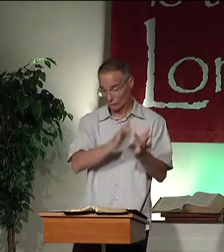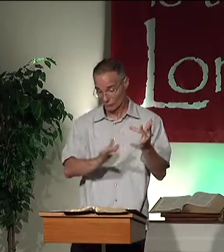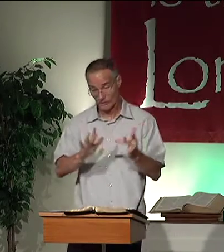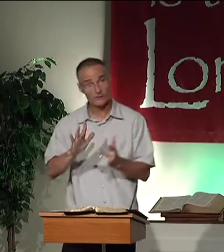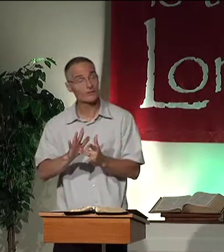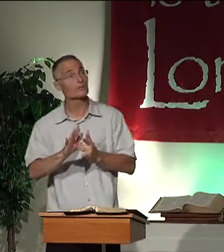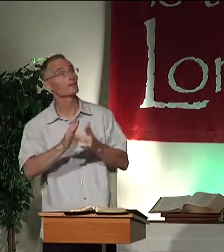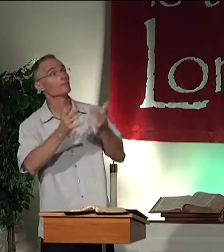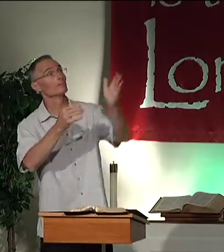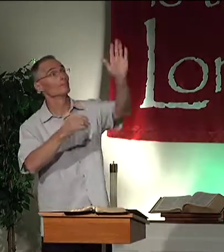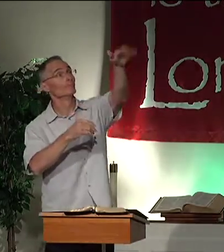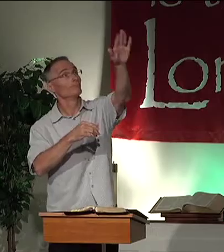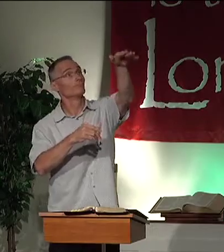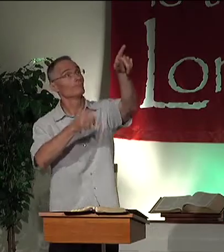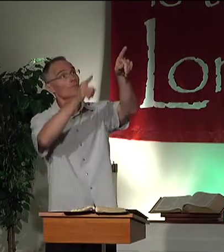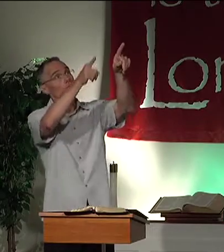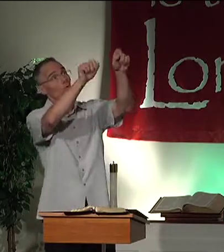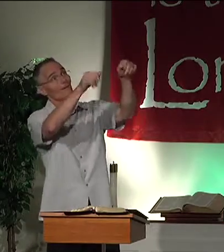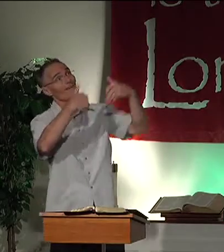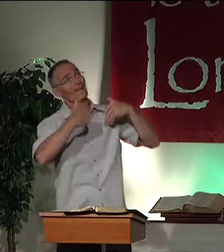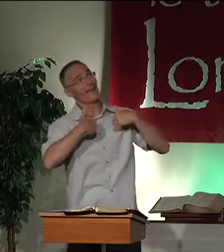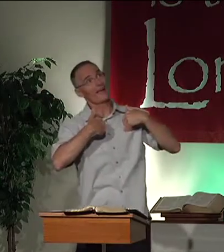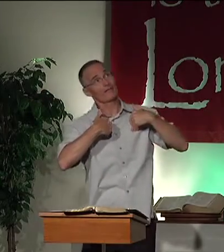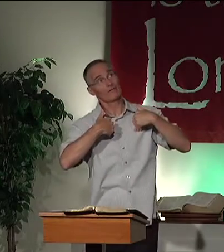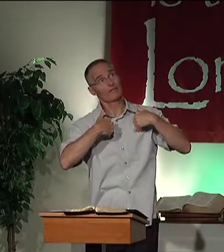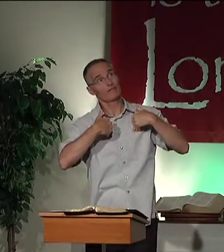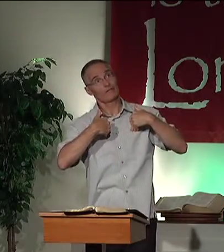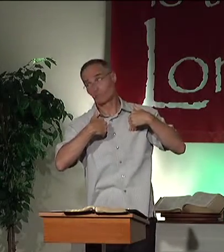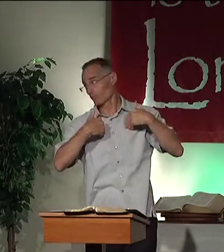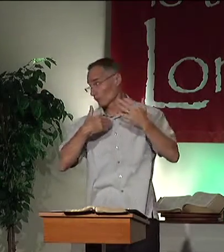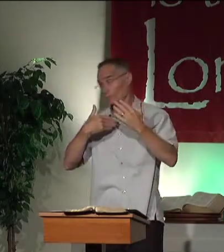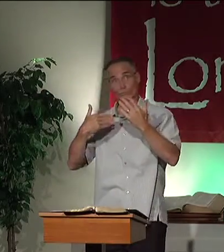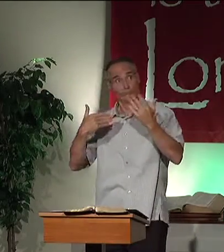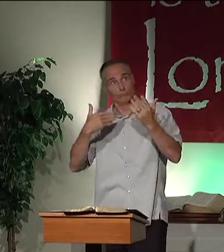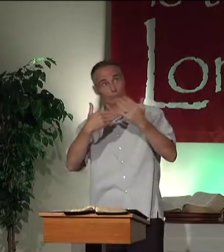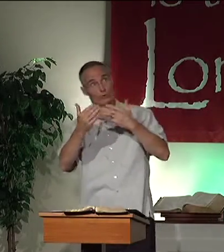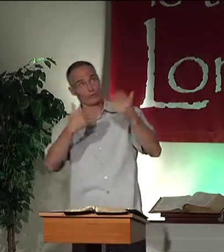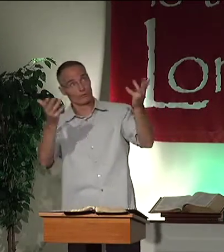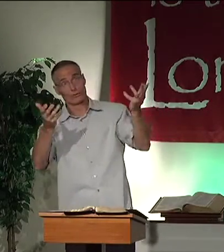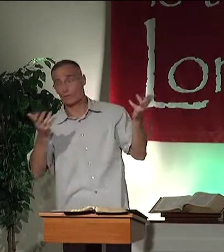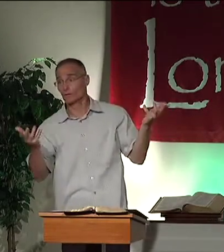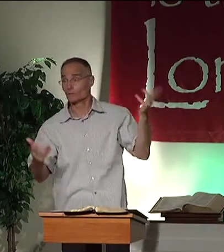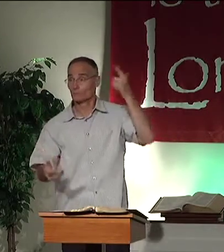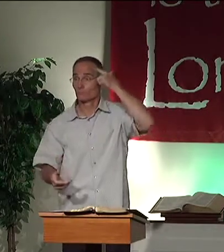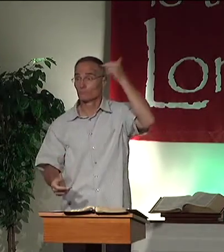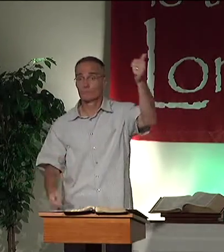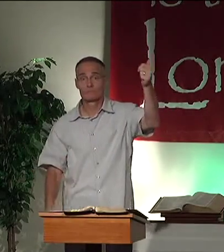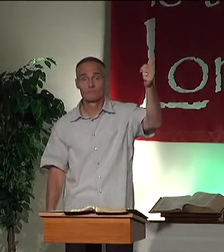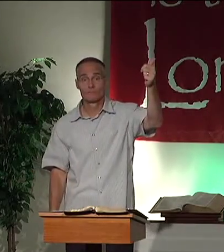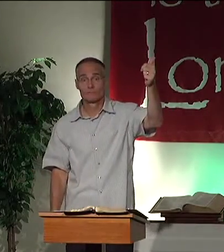Are you willing to tell Jesus, hey, you can have whatever you want.